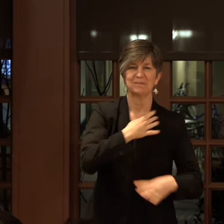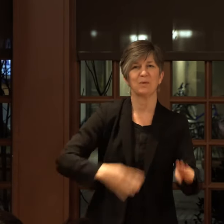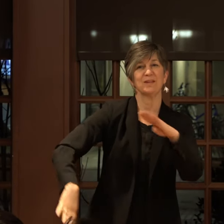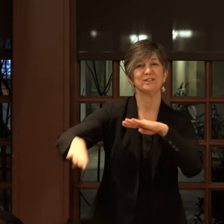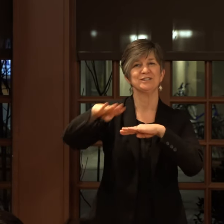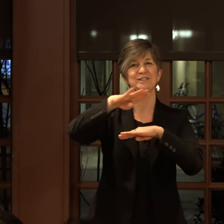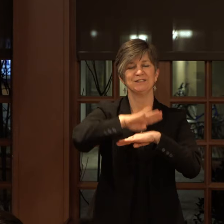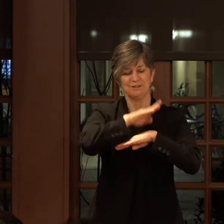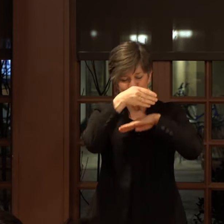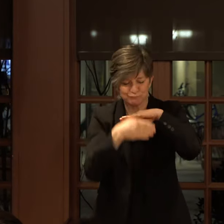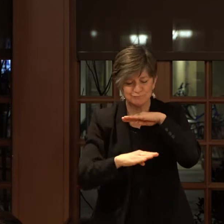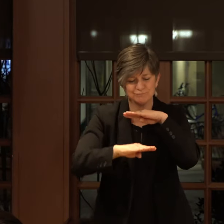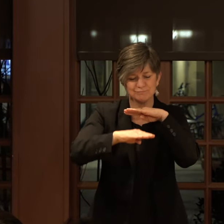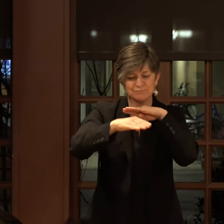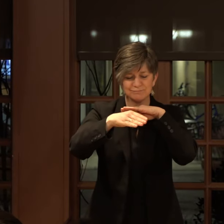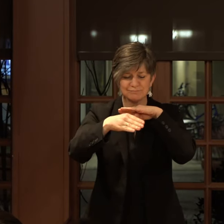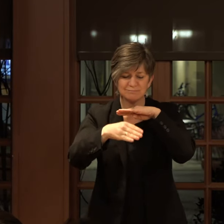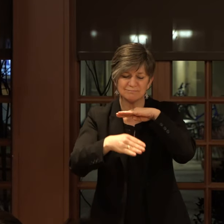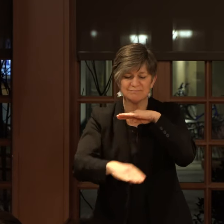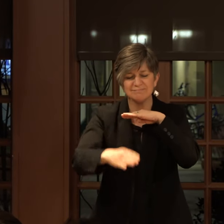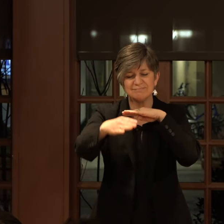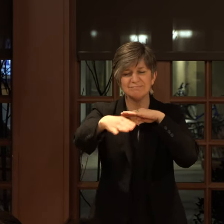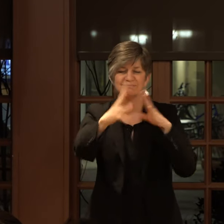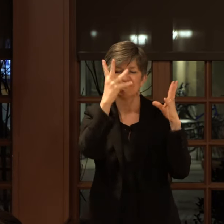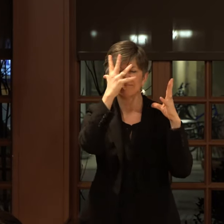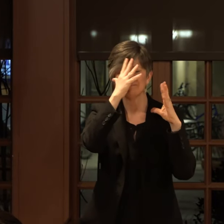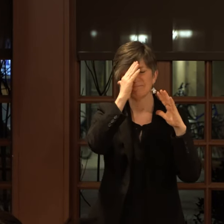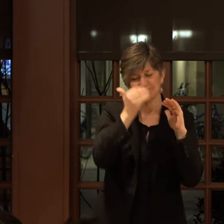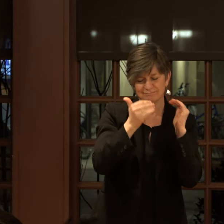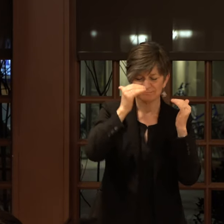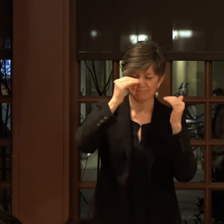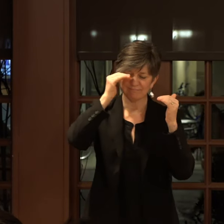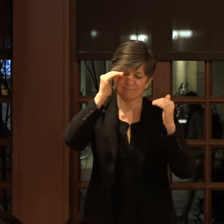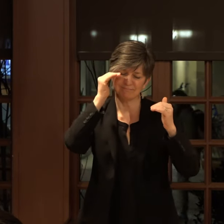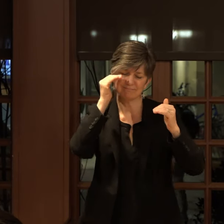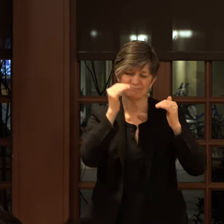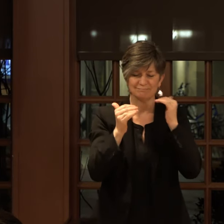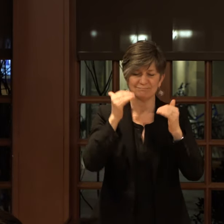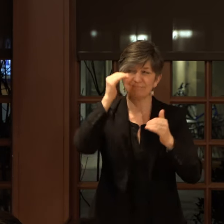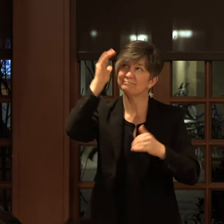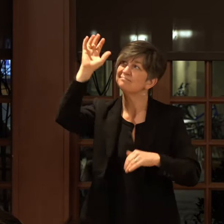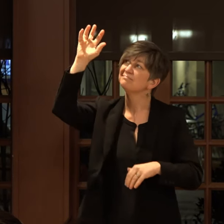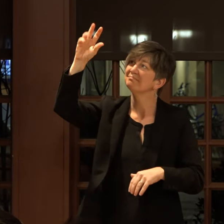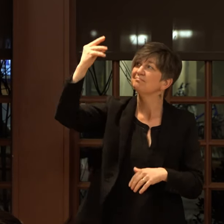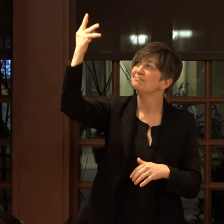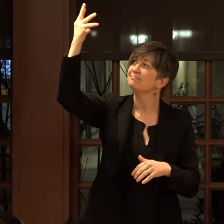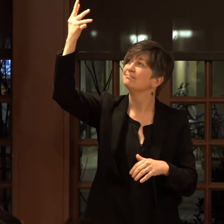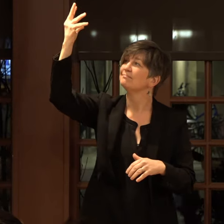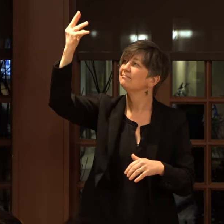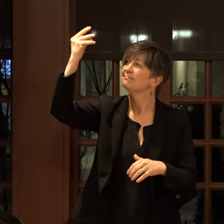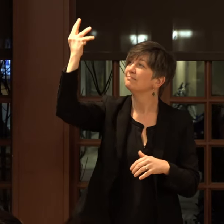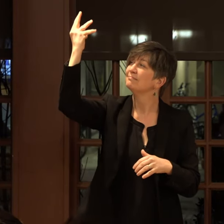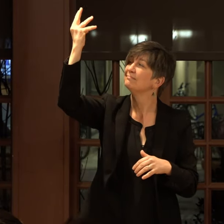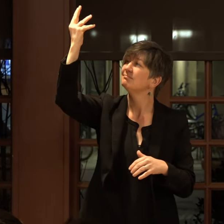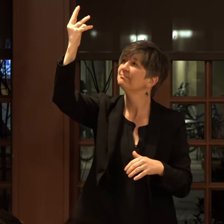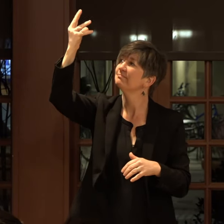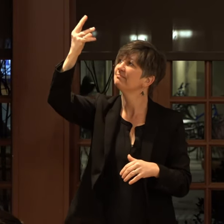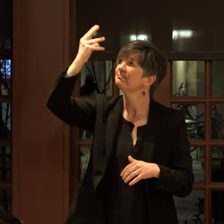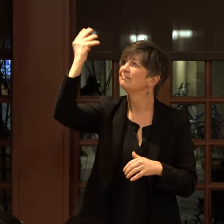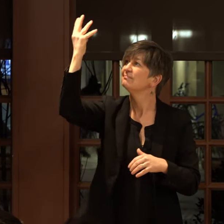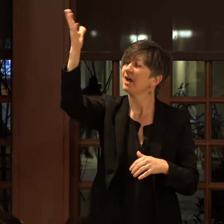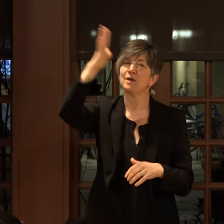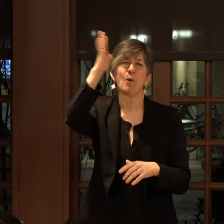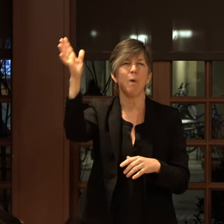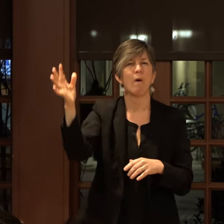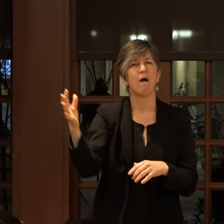reappease. A drowsy penny in the belt of Venus. You're all real, nodding slow and copper as it bobs against